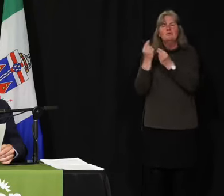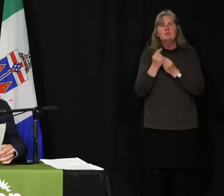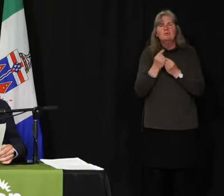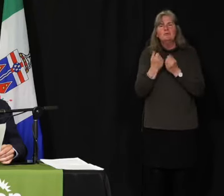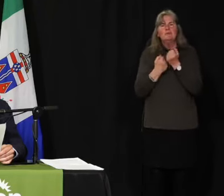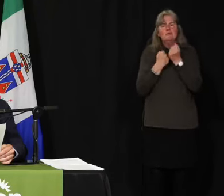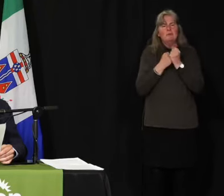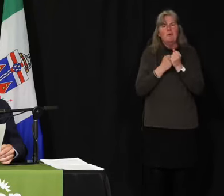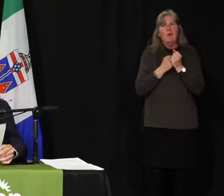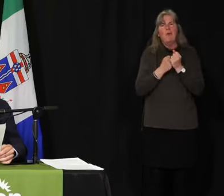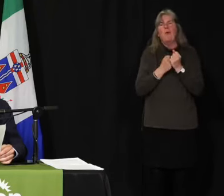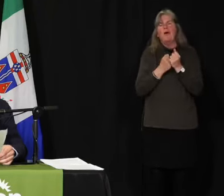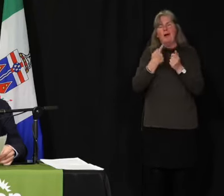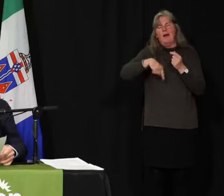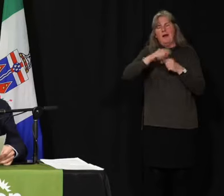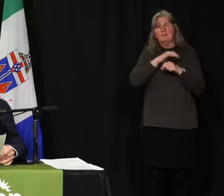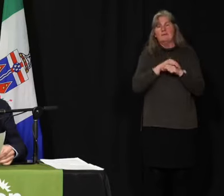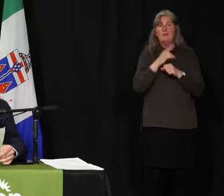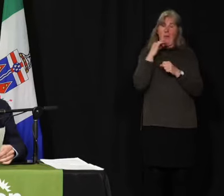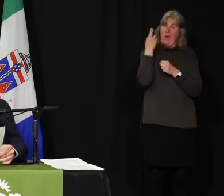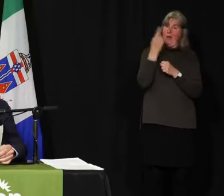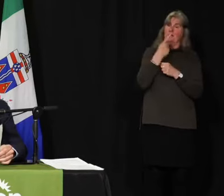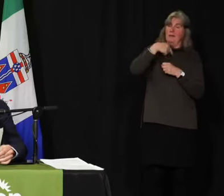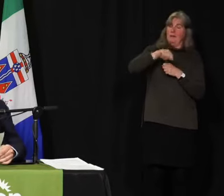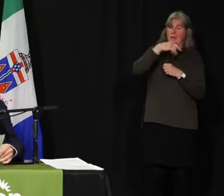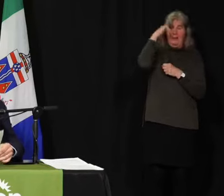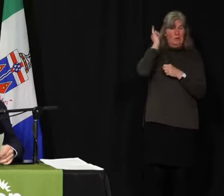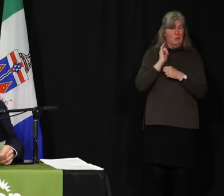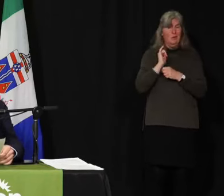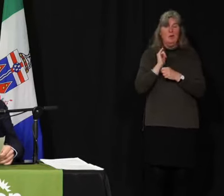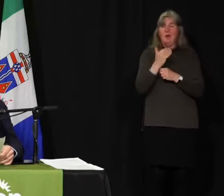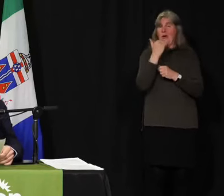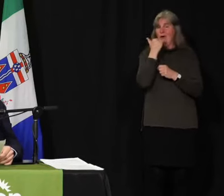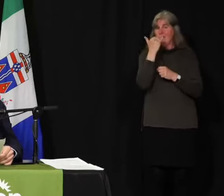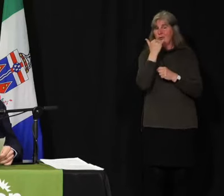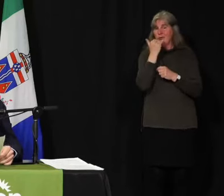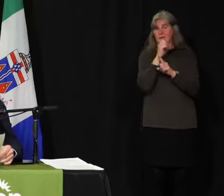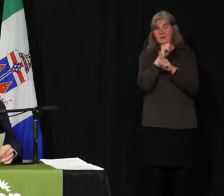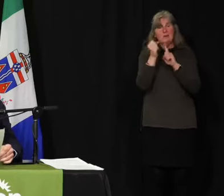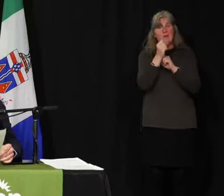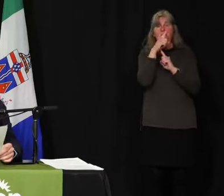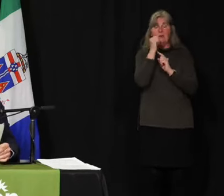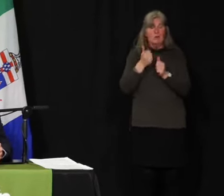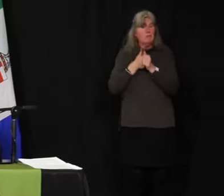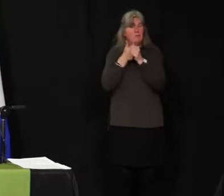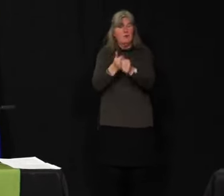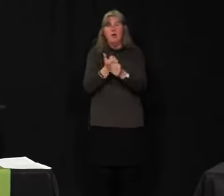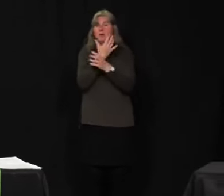position that we see ourselves in today. Thank you very much. Dr. Hanley.